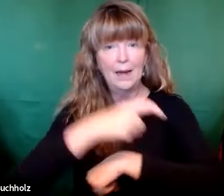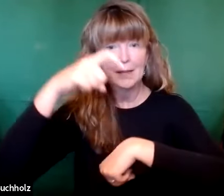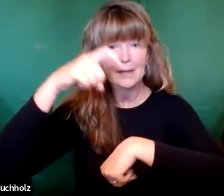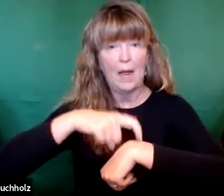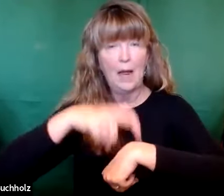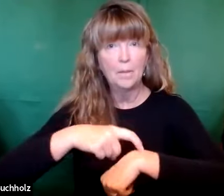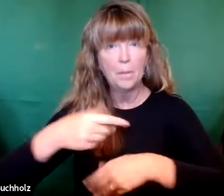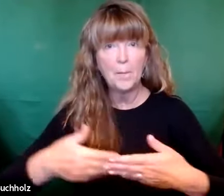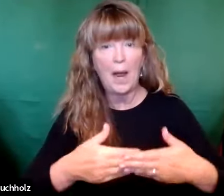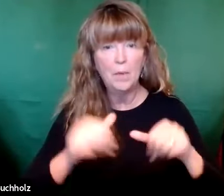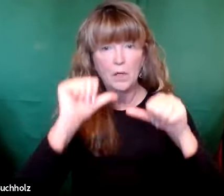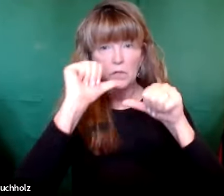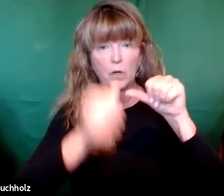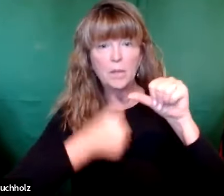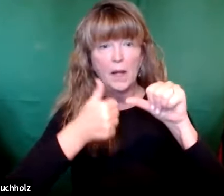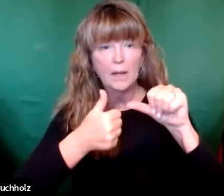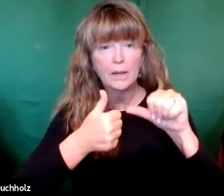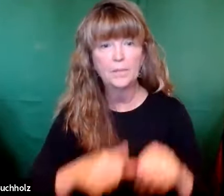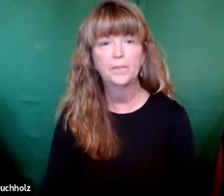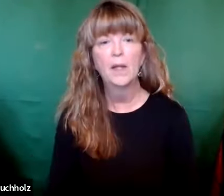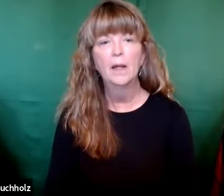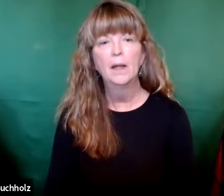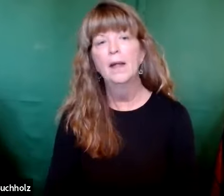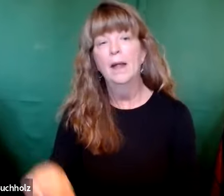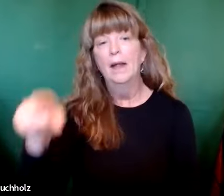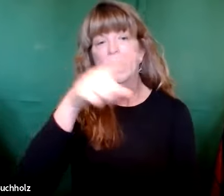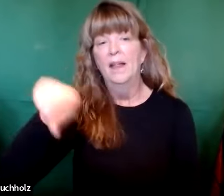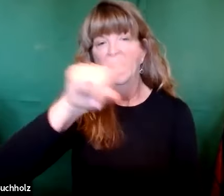On the eighth day, they came to circumcise the child.